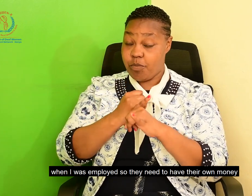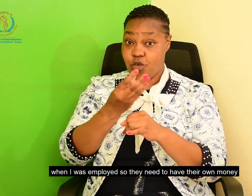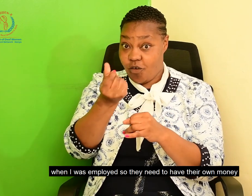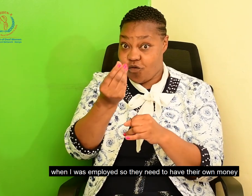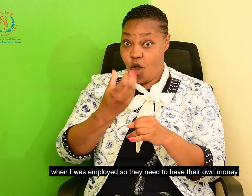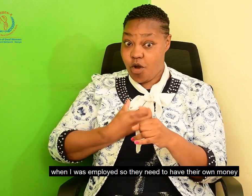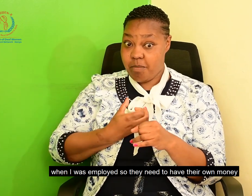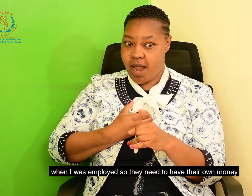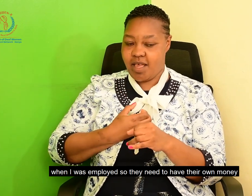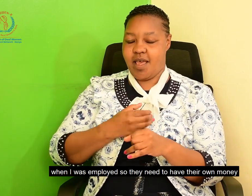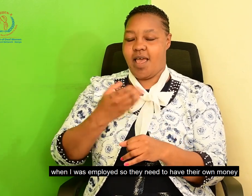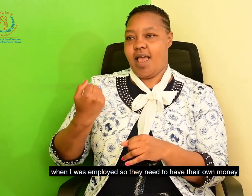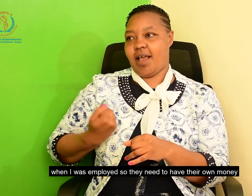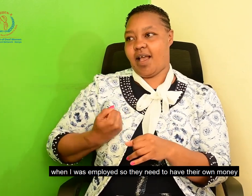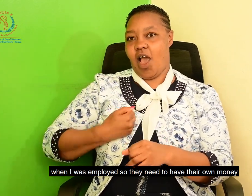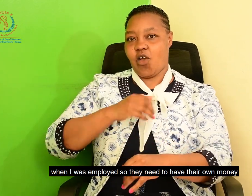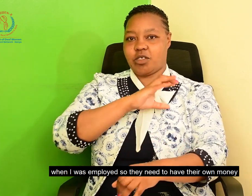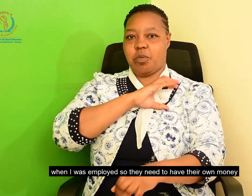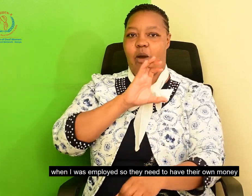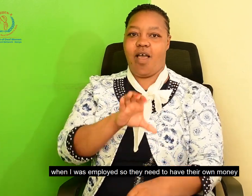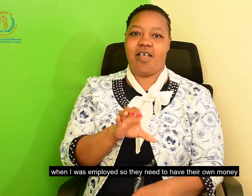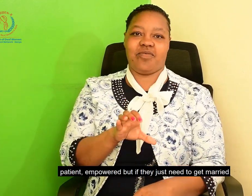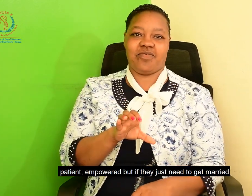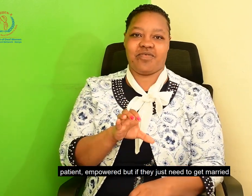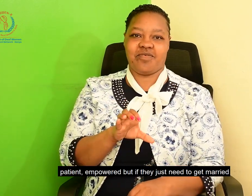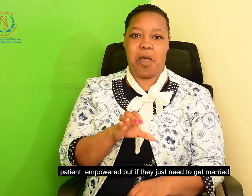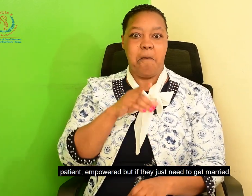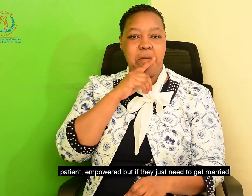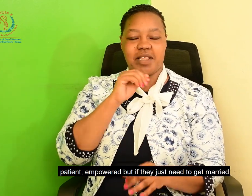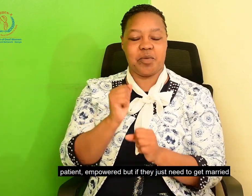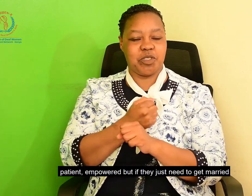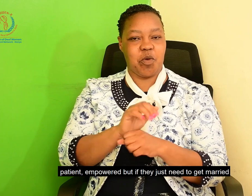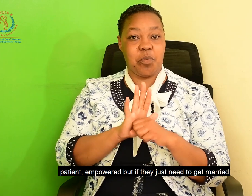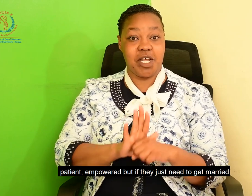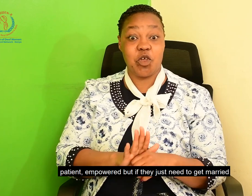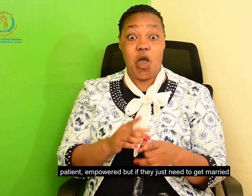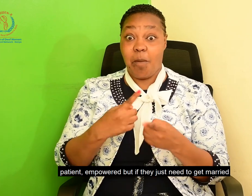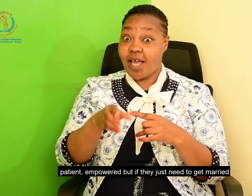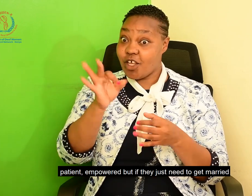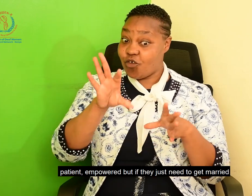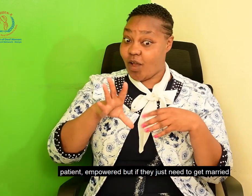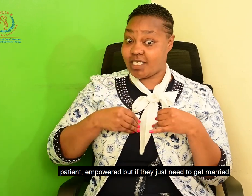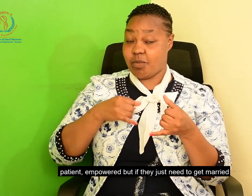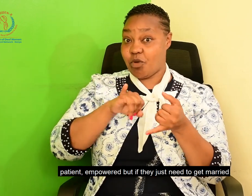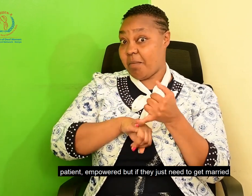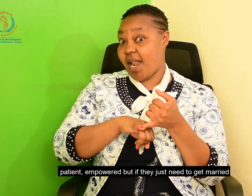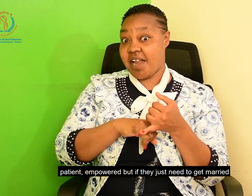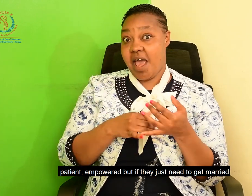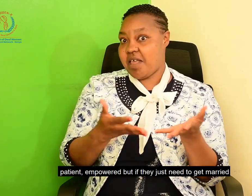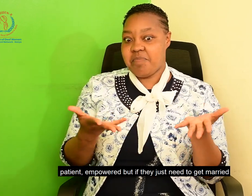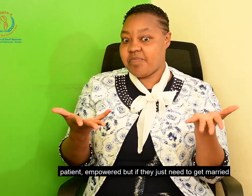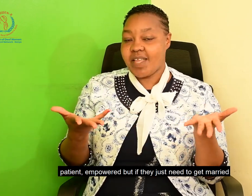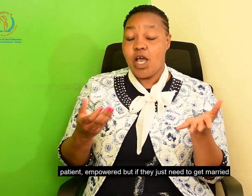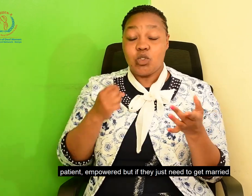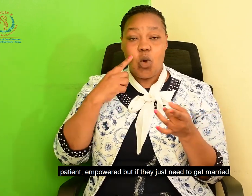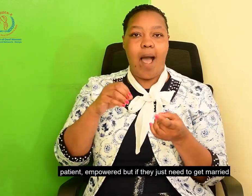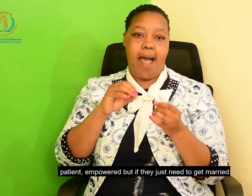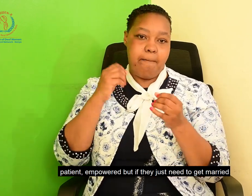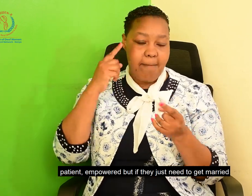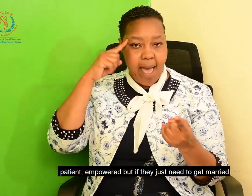employment. So, you need to have your own money. You need to be patient. You need to be empowered so that you can... But if you really just want to